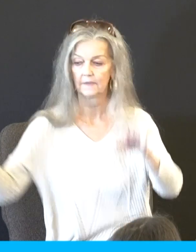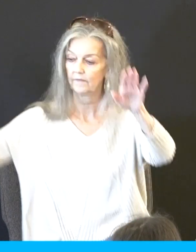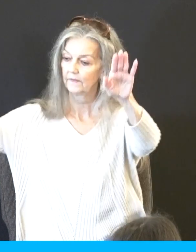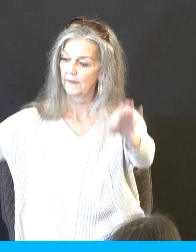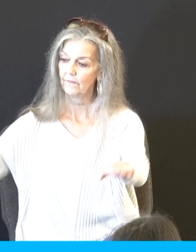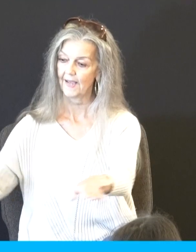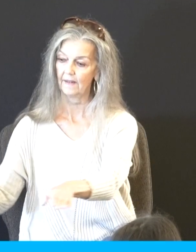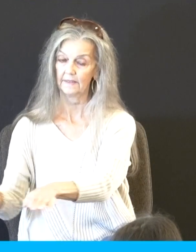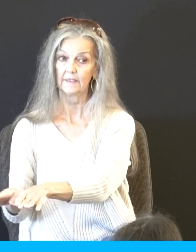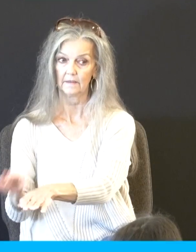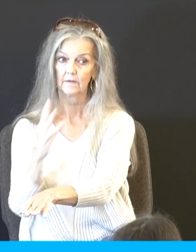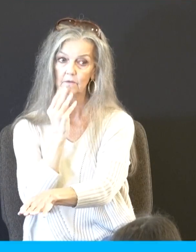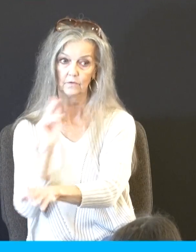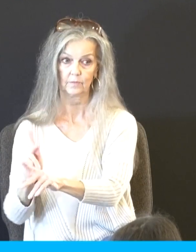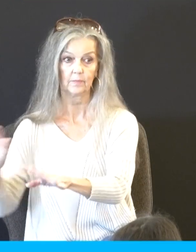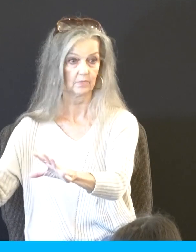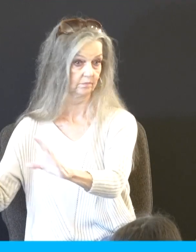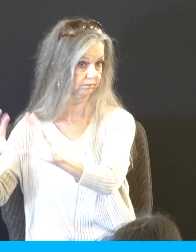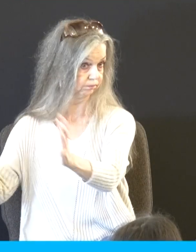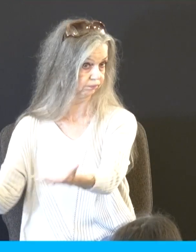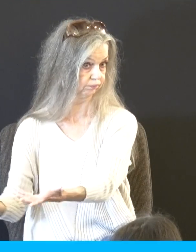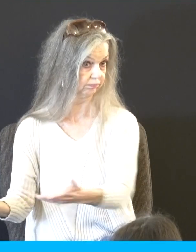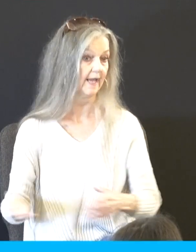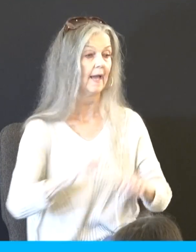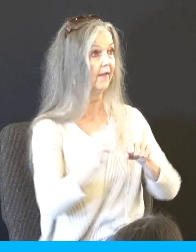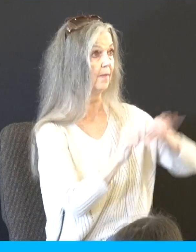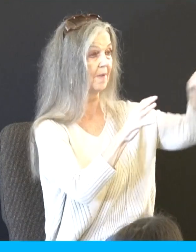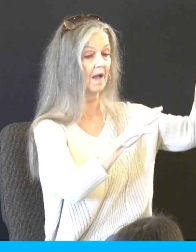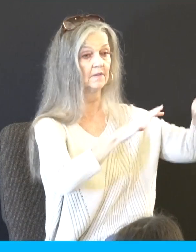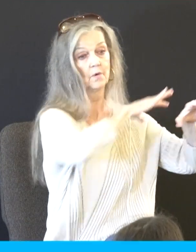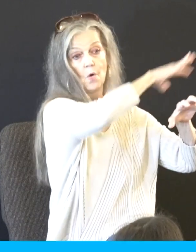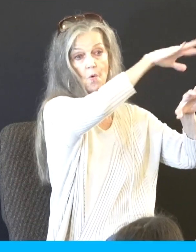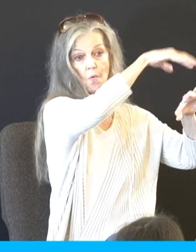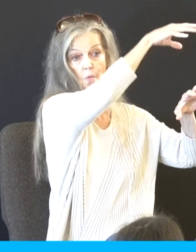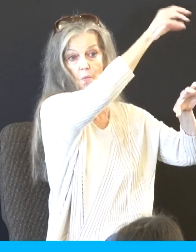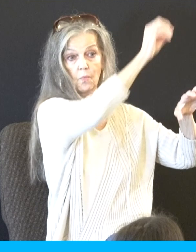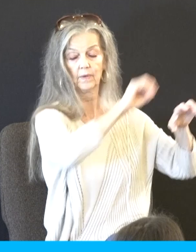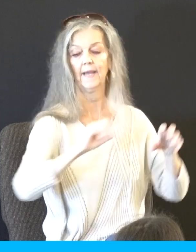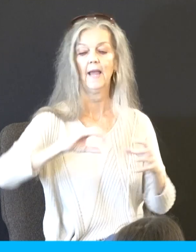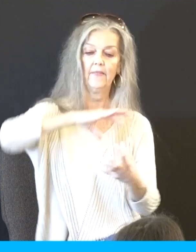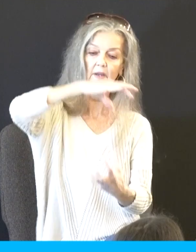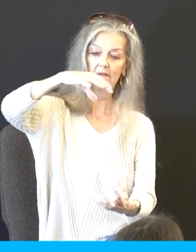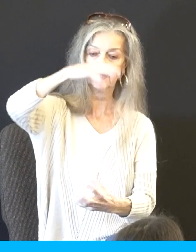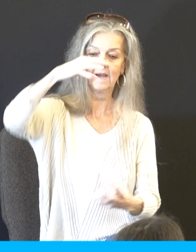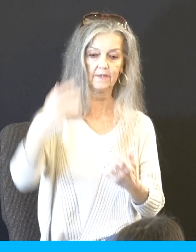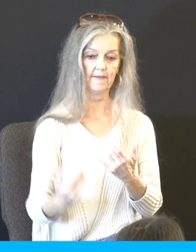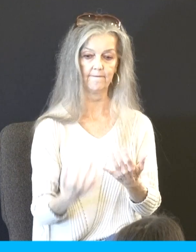and pillar of cloud is still there and pillar of fire by night and mountain is still burning with smoke,